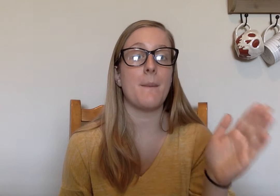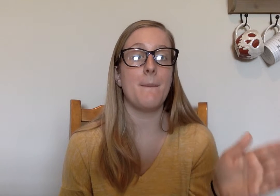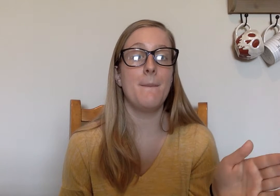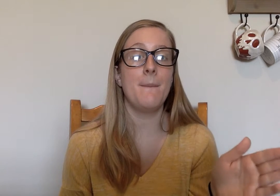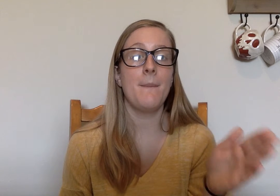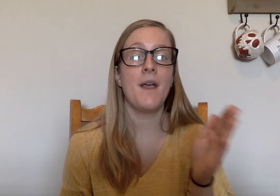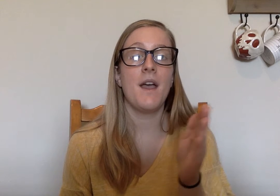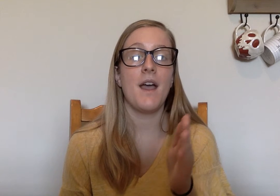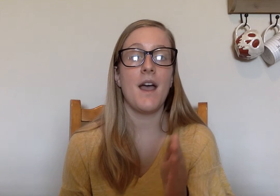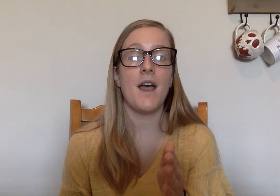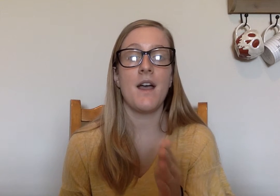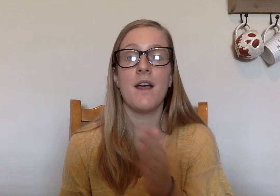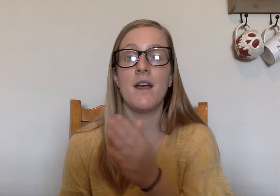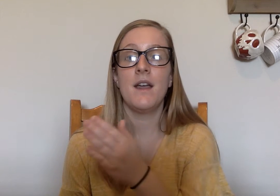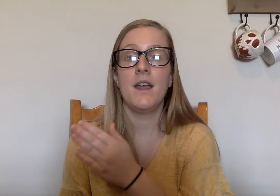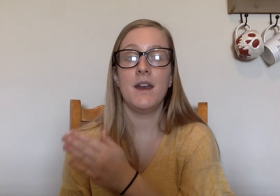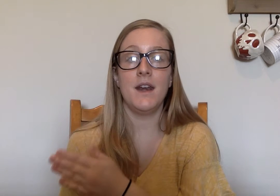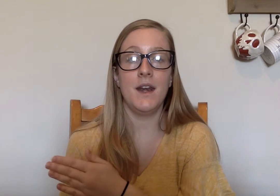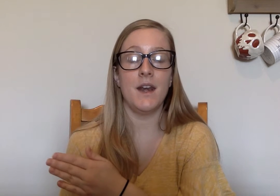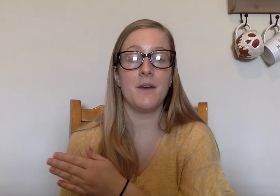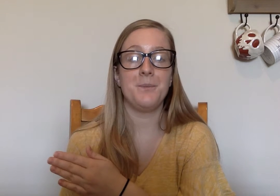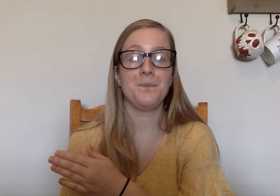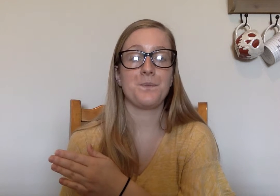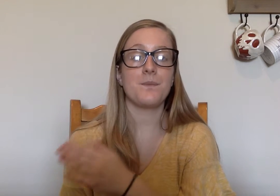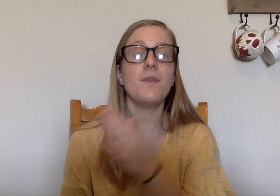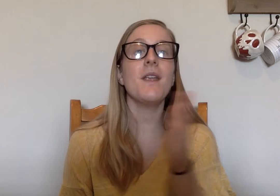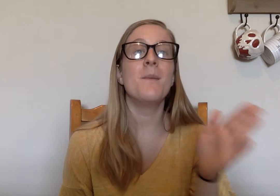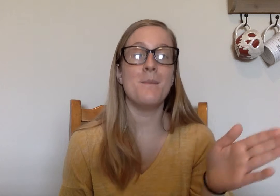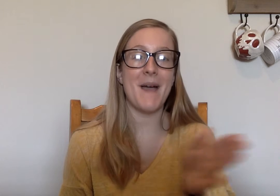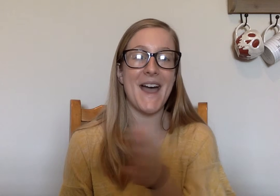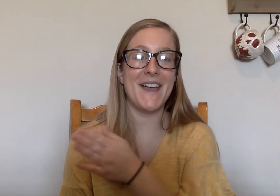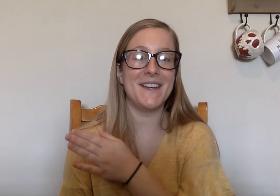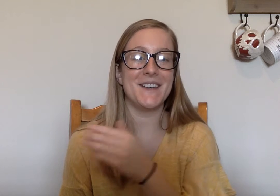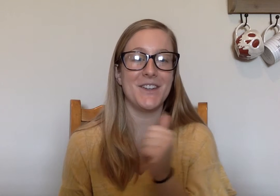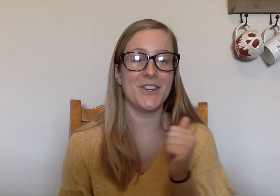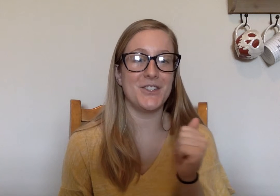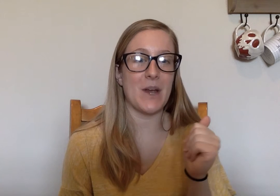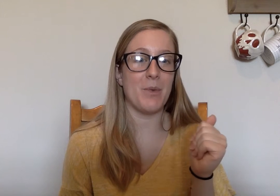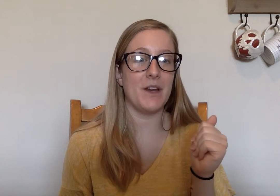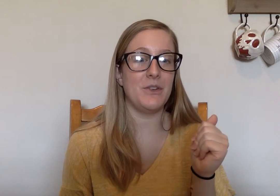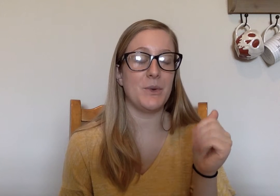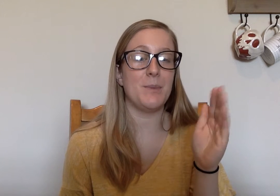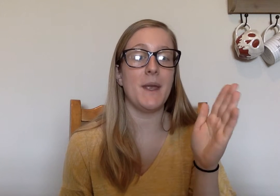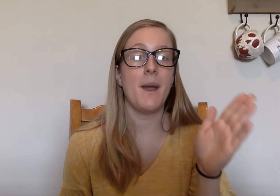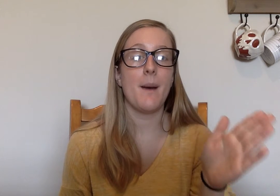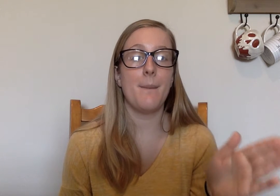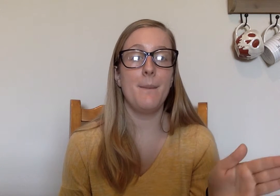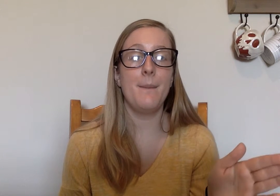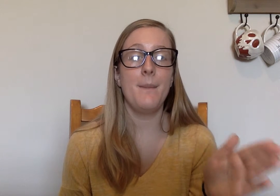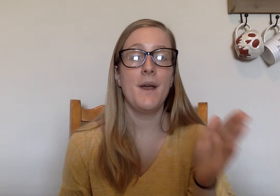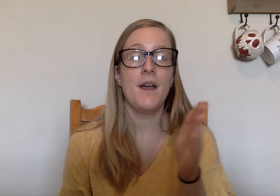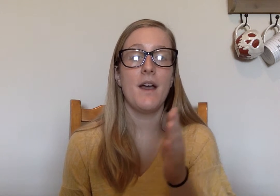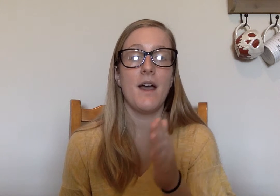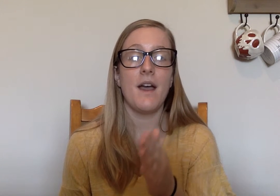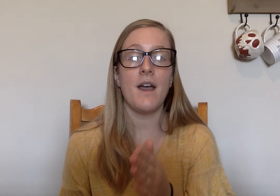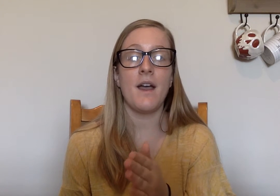M, A, N. Men. Good job. Ready? Do it with me. M, A,